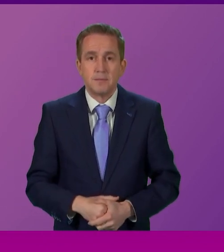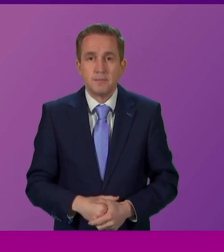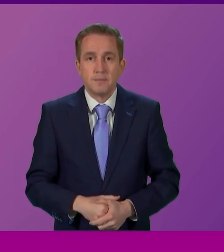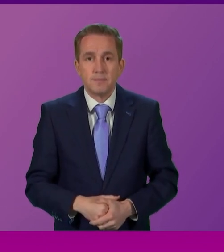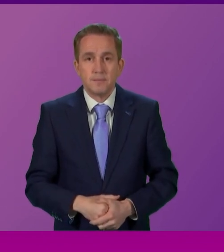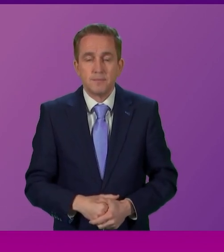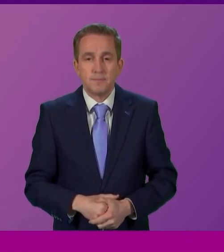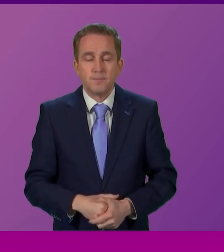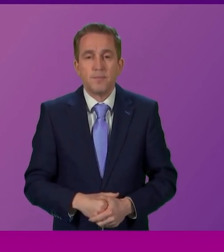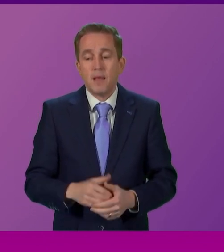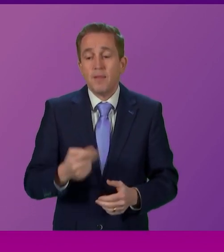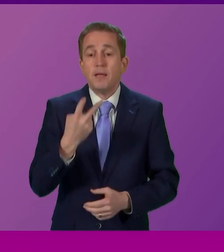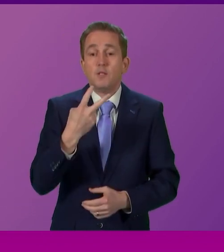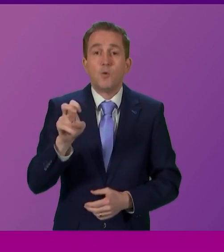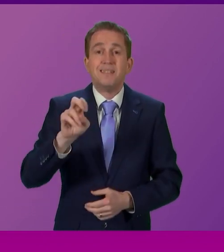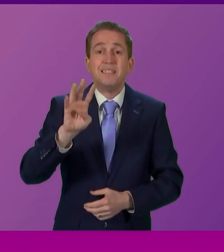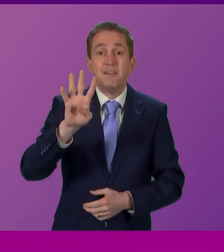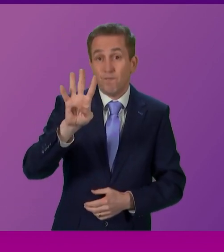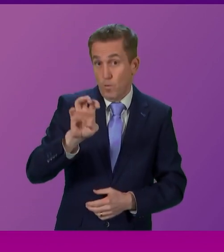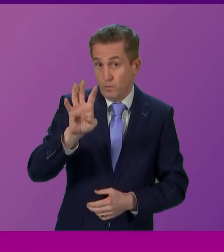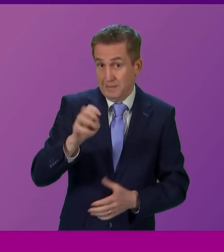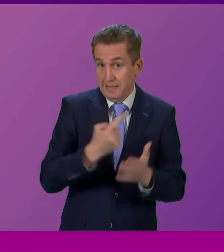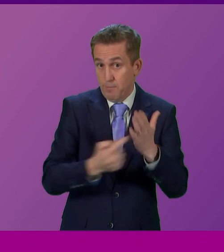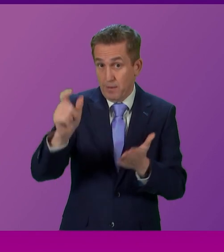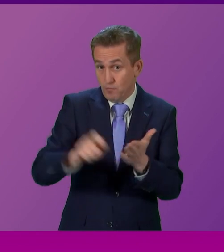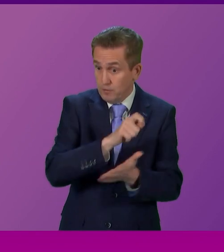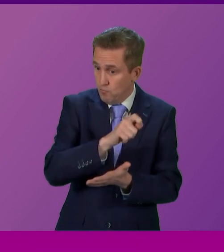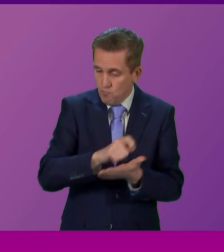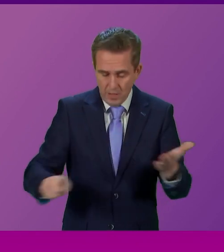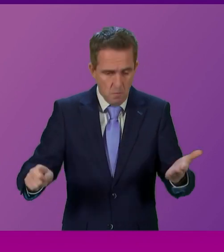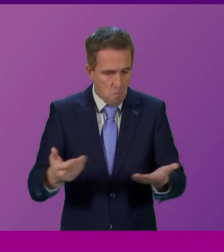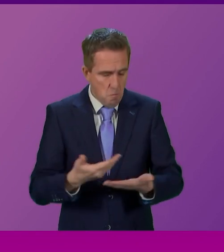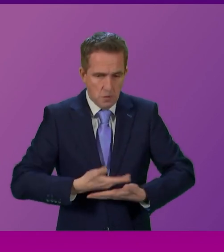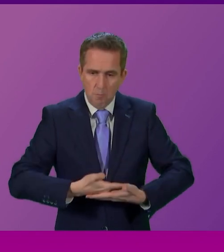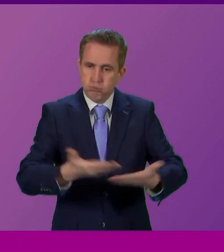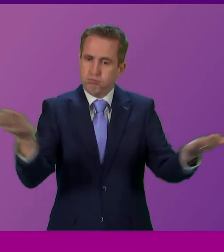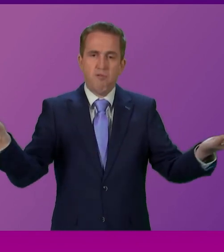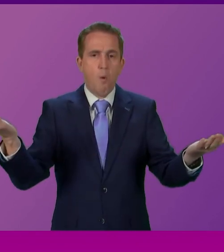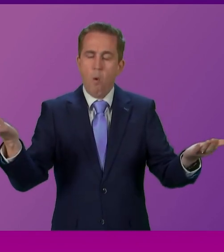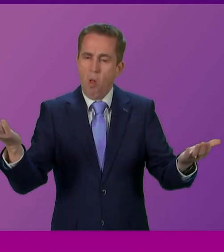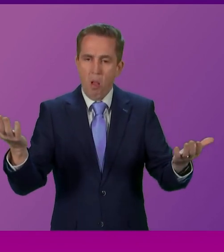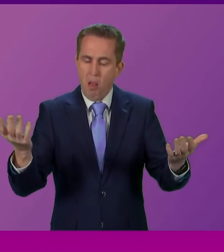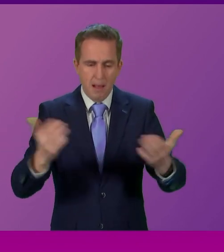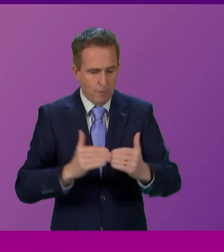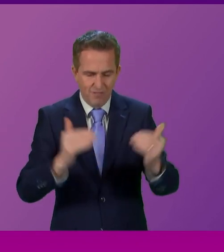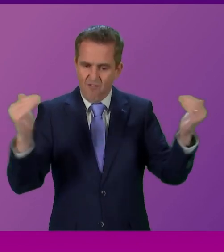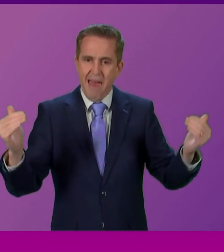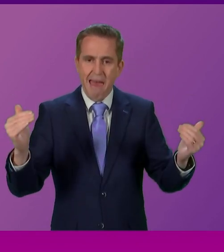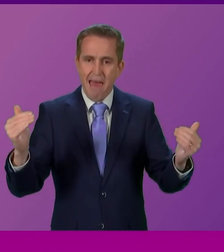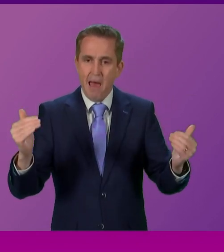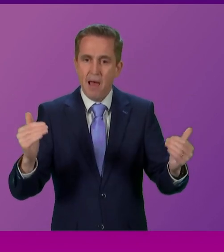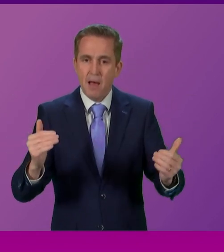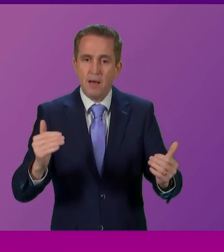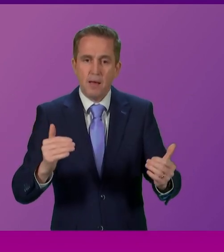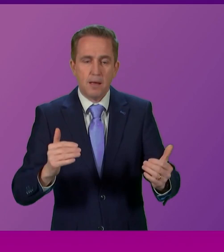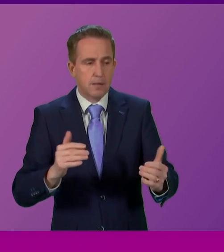The referendum in 2014 was free and fair. That saw Scotland vote... I'd